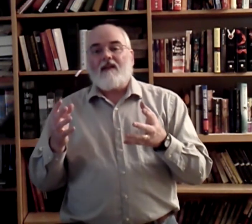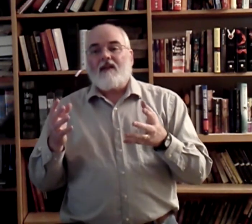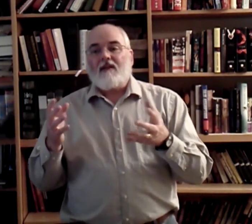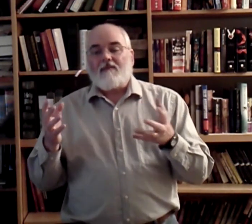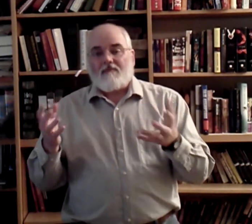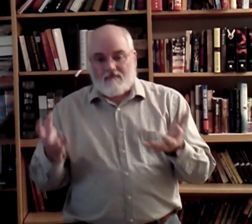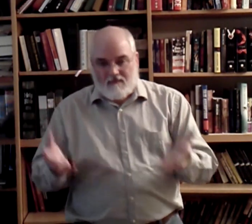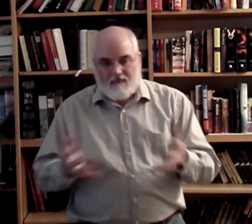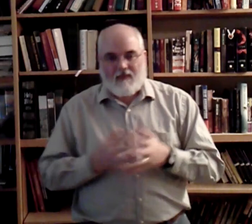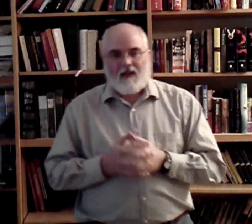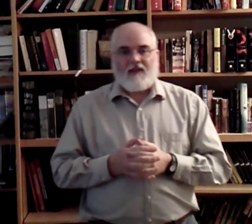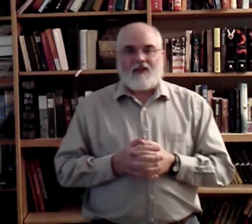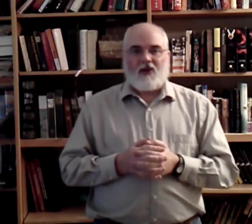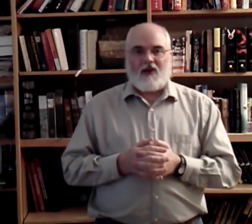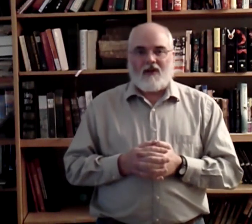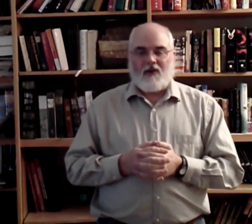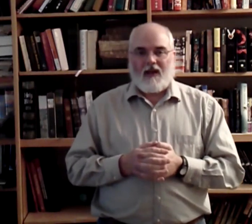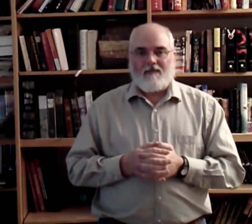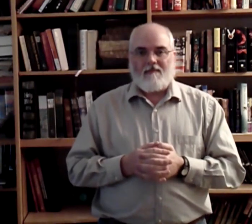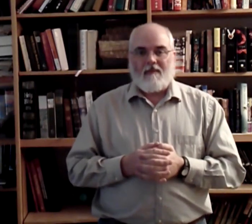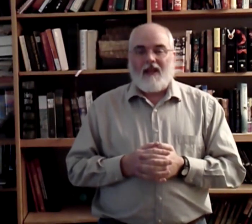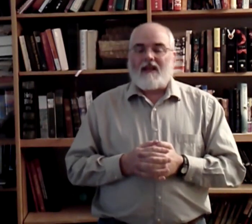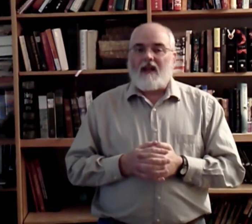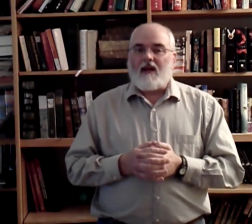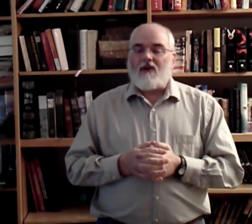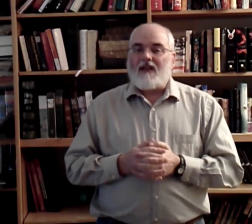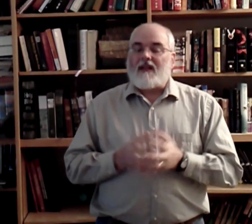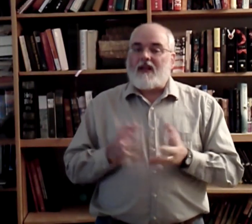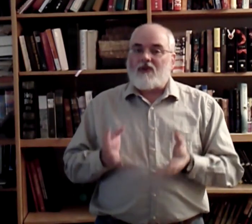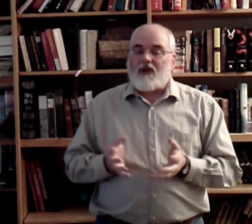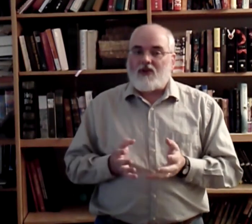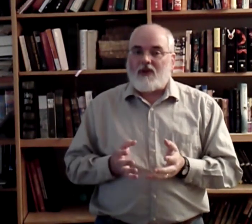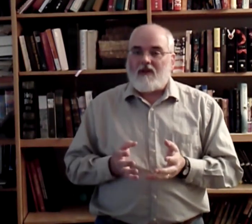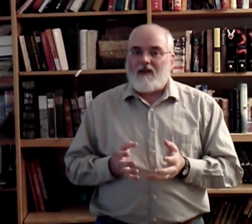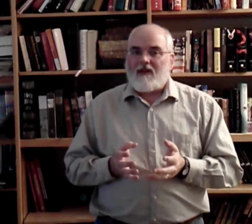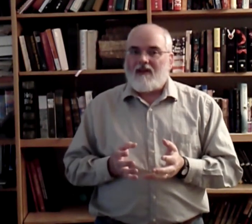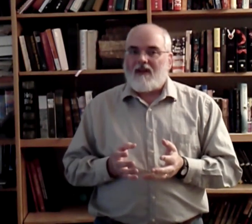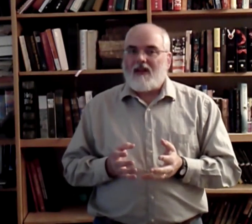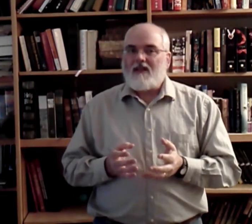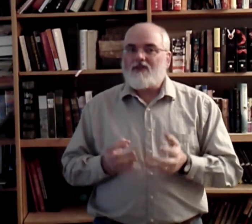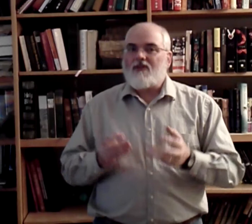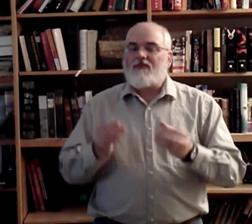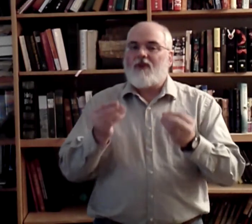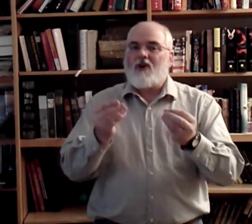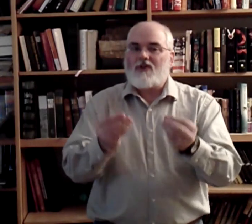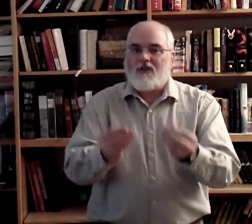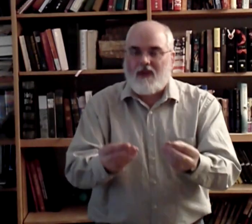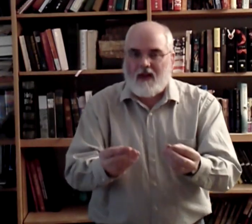get things started. Now, the introduction is the first thing